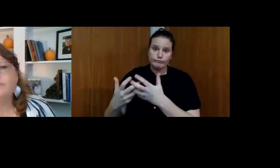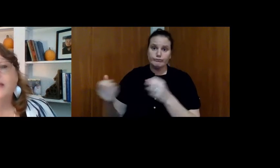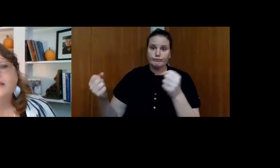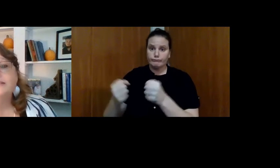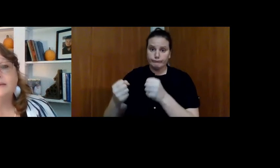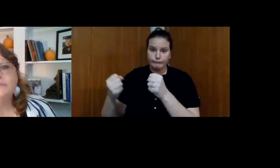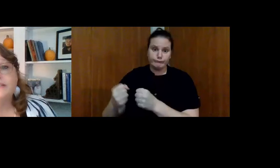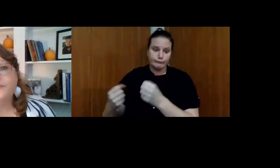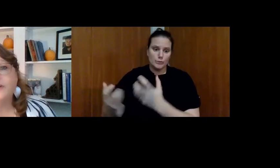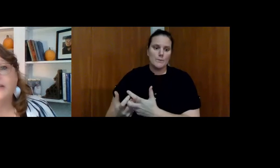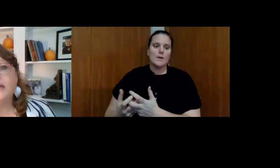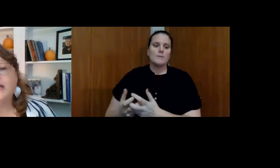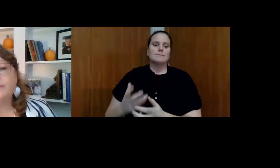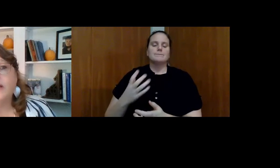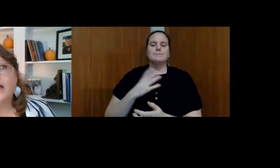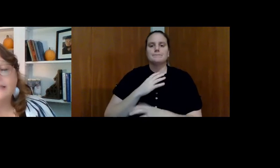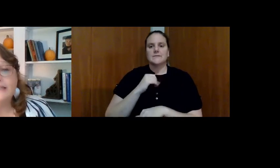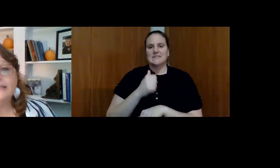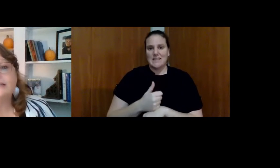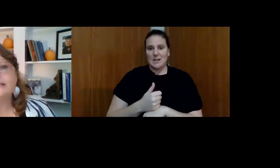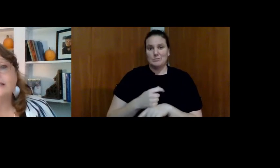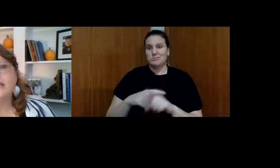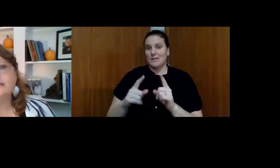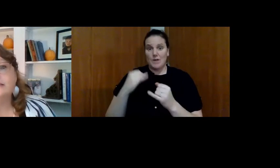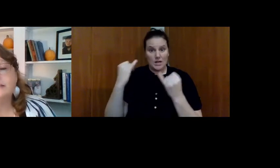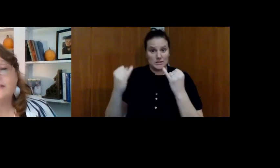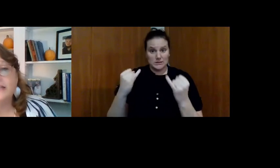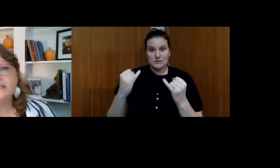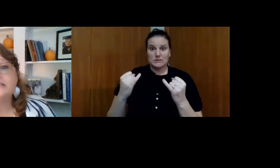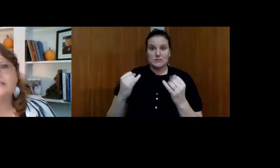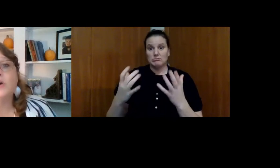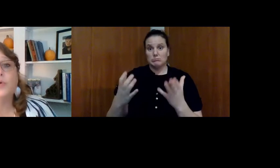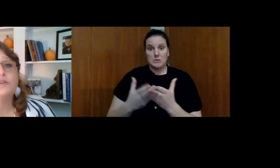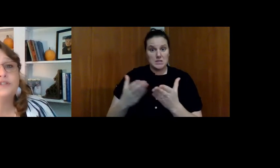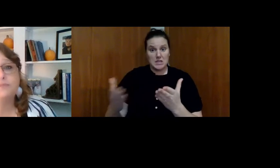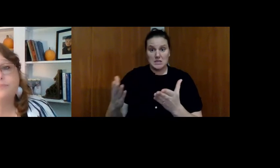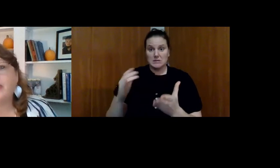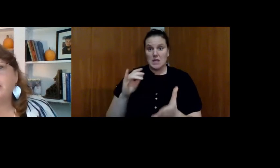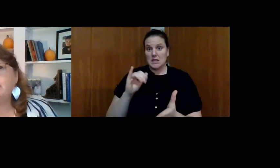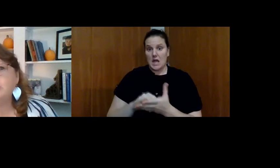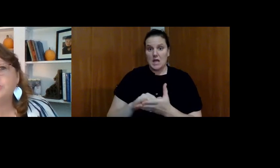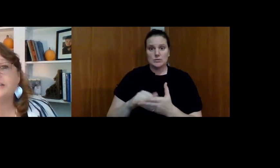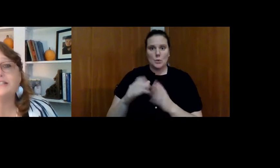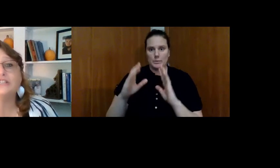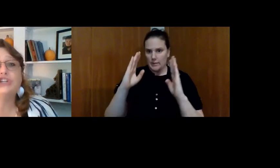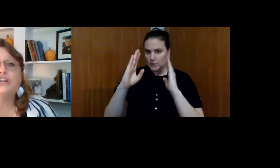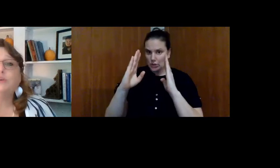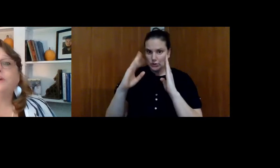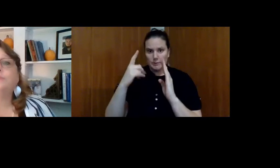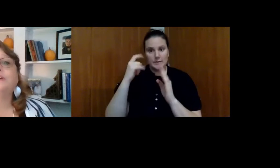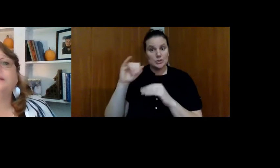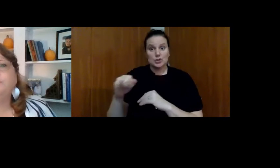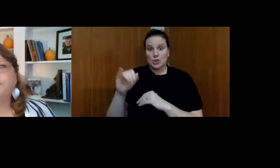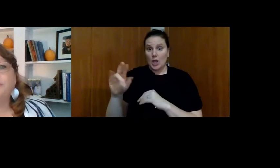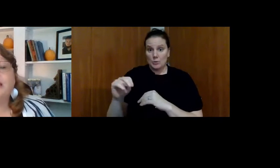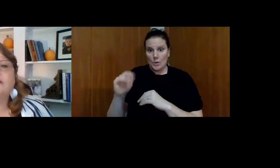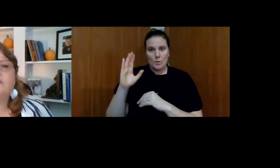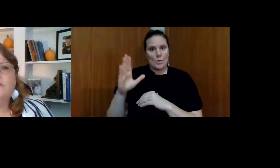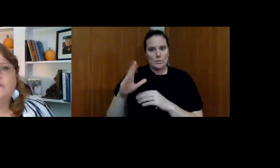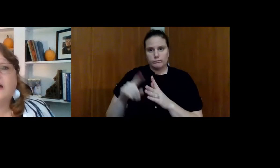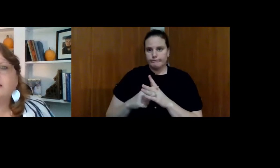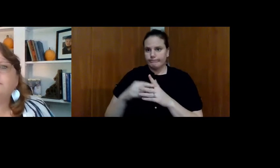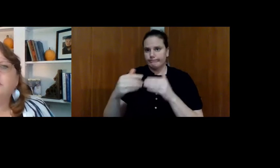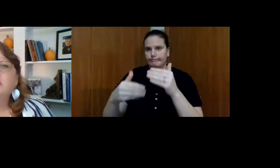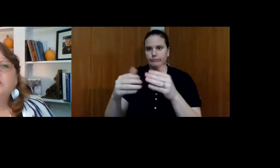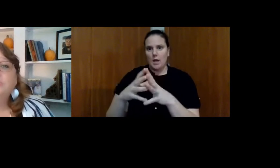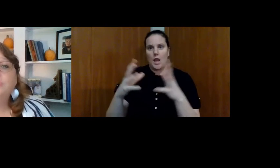setting up some different ideas and things. So pay attention because in January we're going to be rolling out